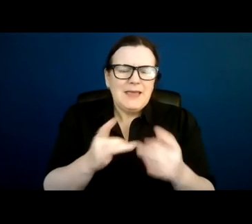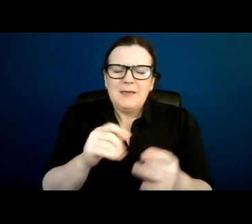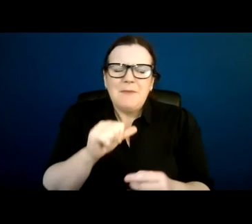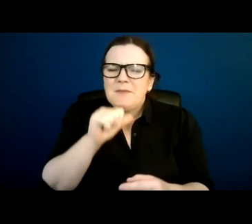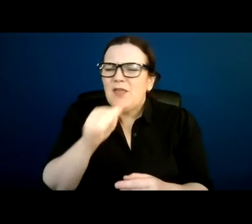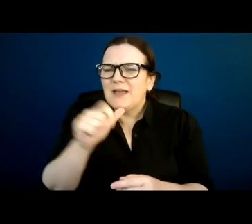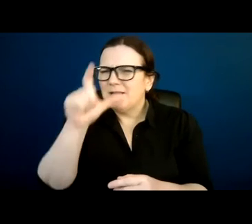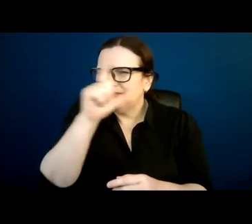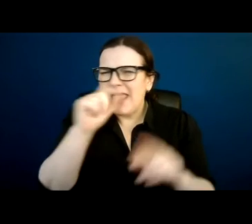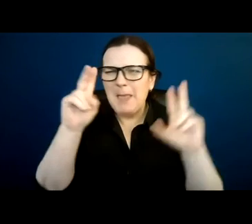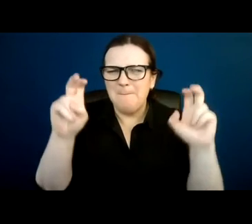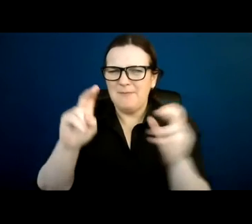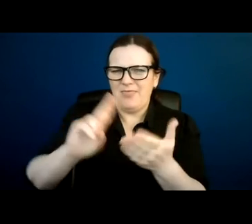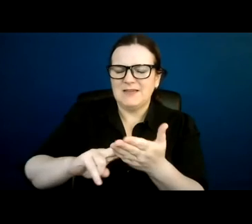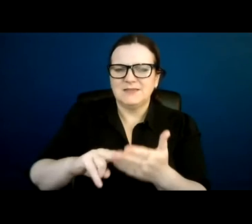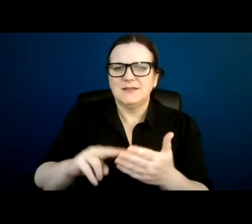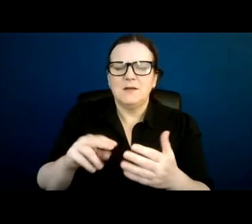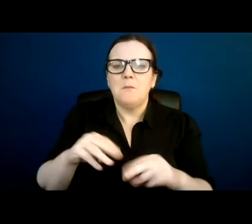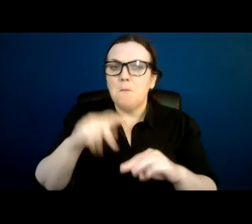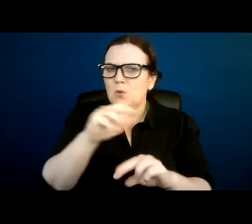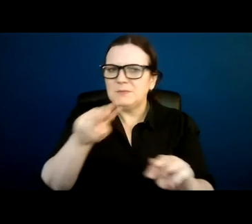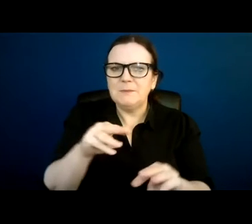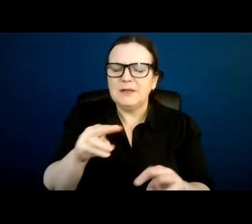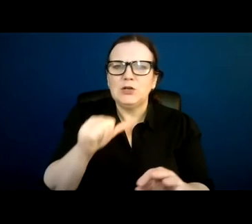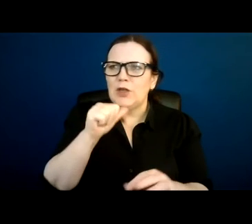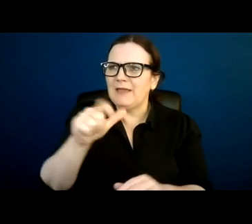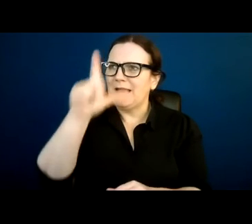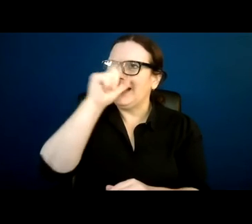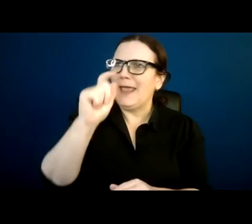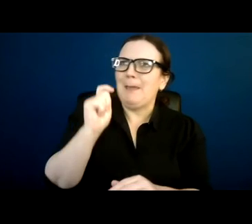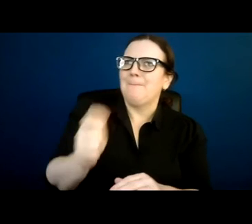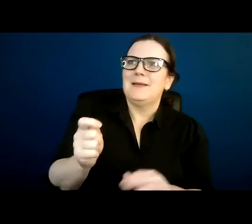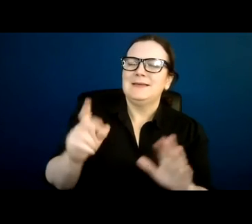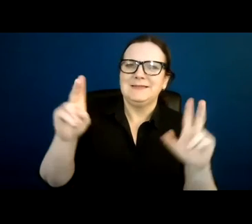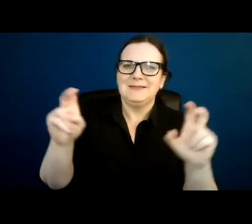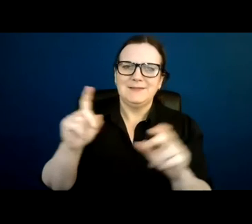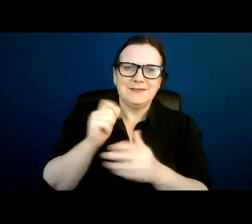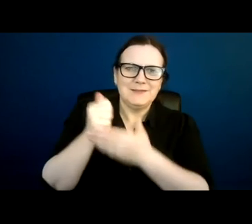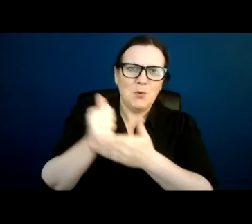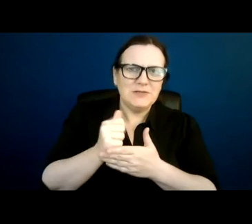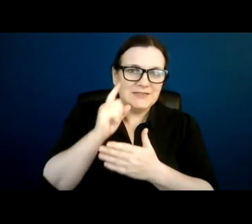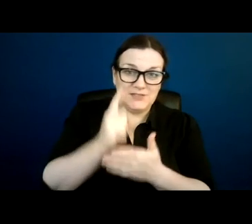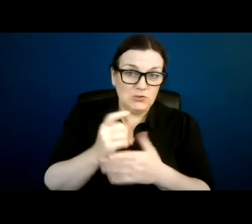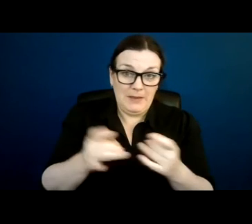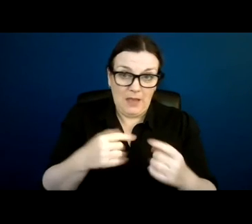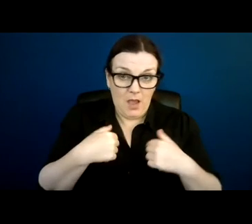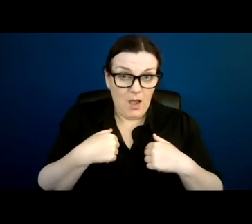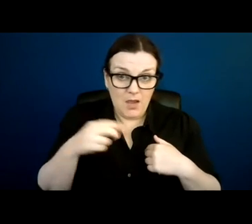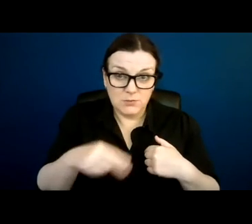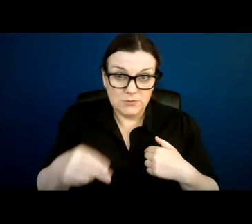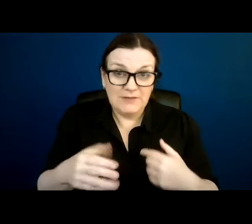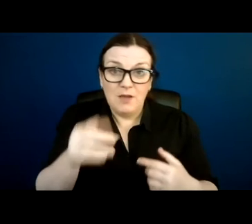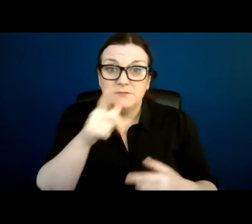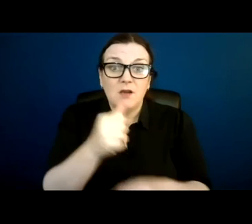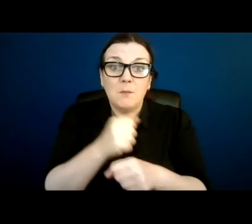we must realize that the vast majority of people don't call it supported decision-making. I don't. When I use